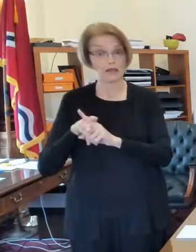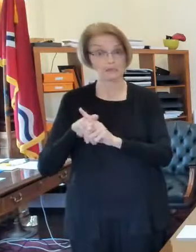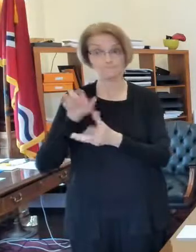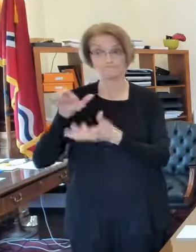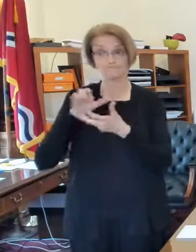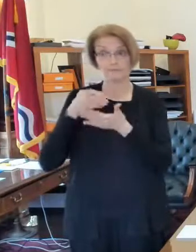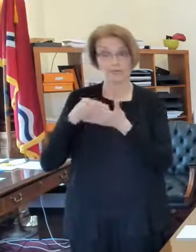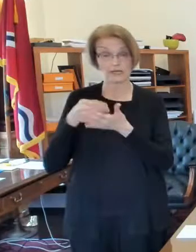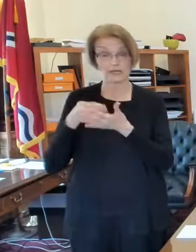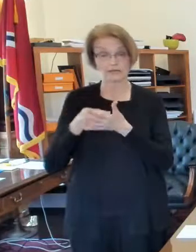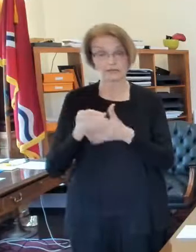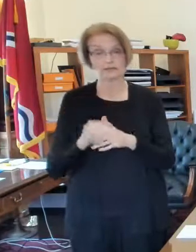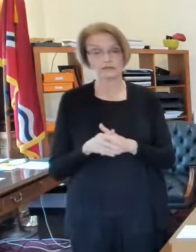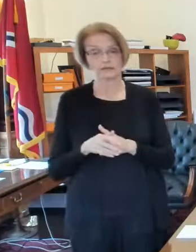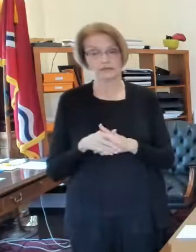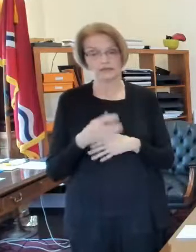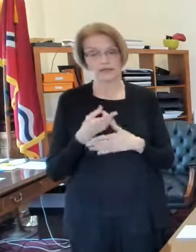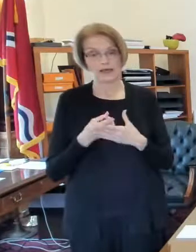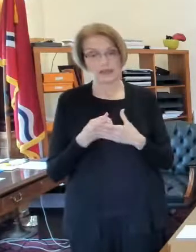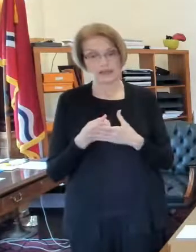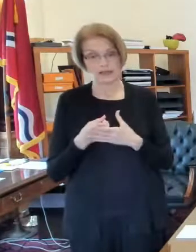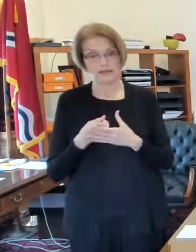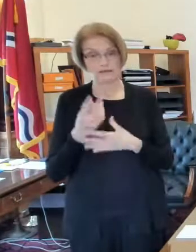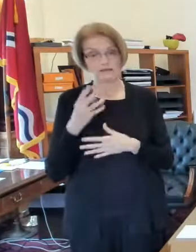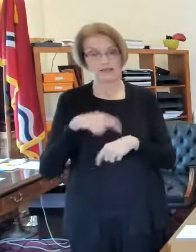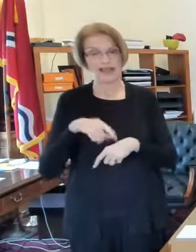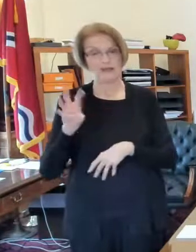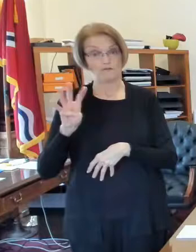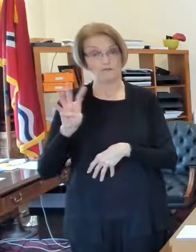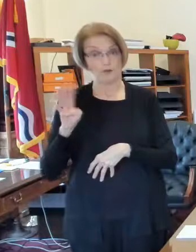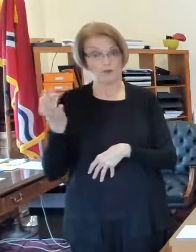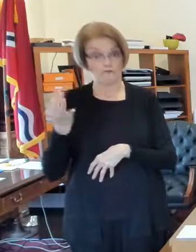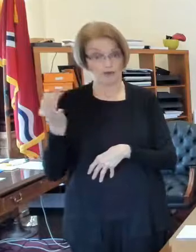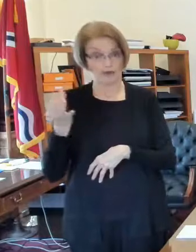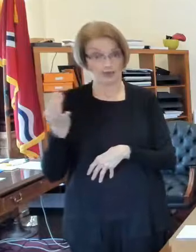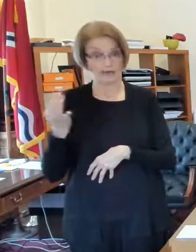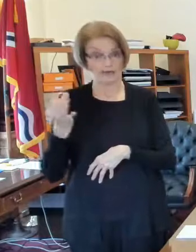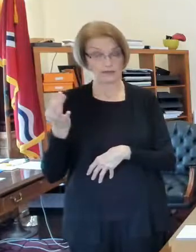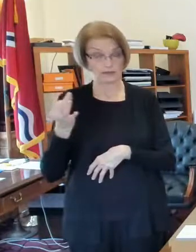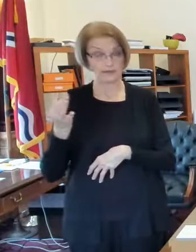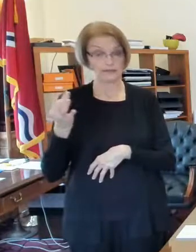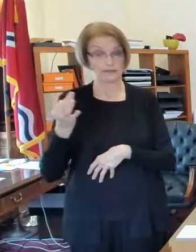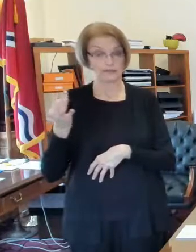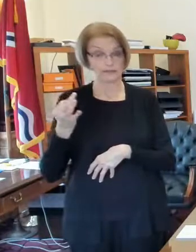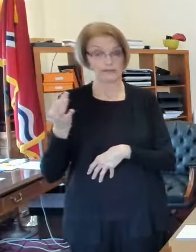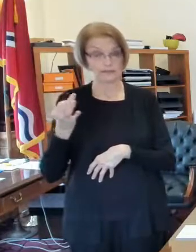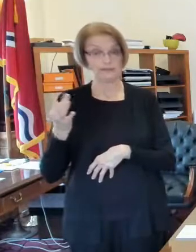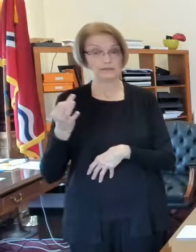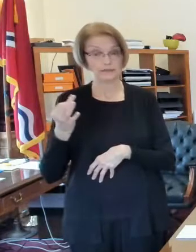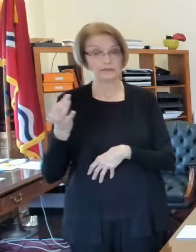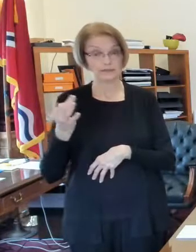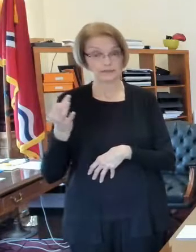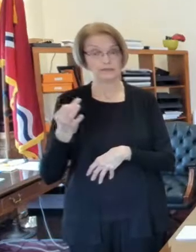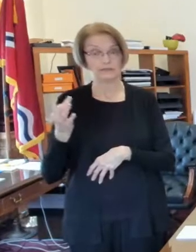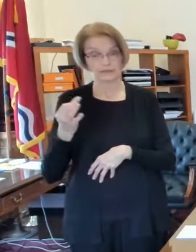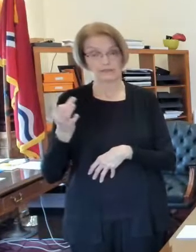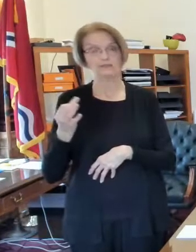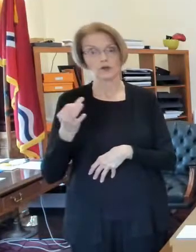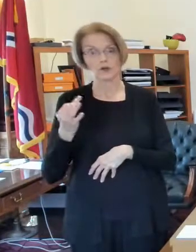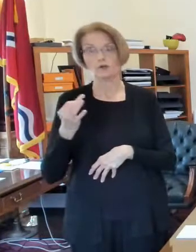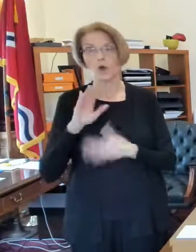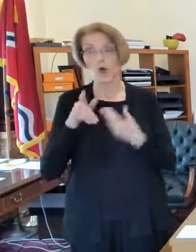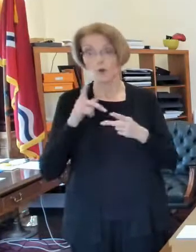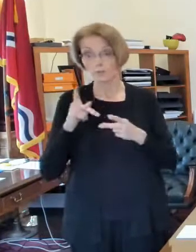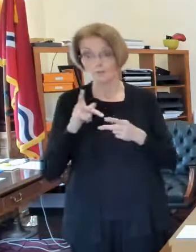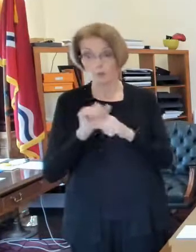i know that four o'clock on friday is the time that all of the folks that are helping us process those are supposed to be turning in their numbers